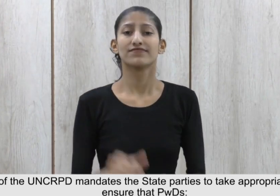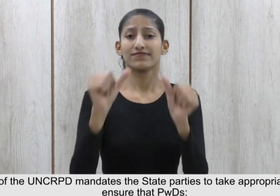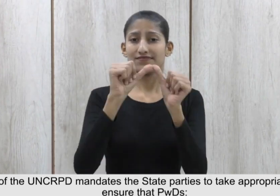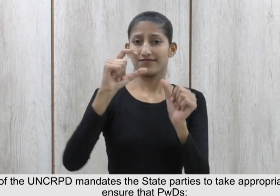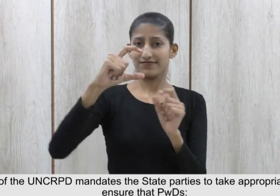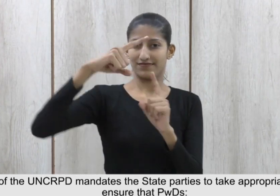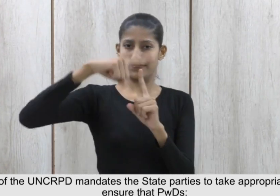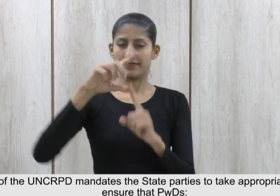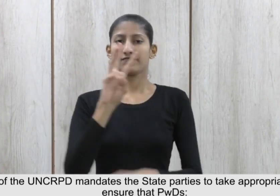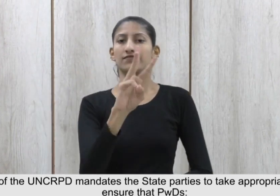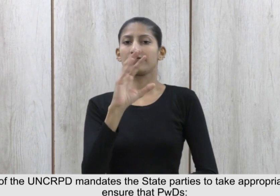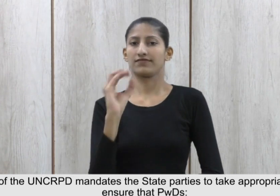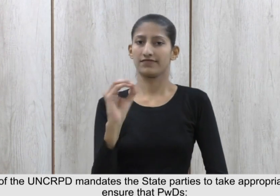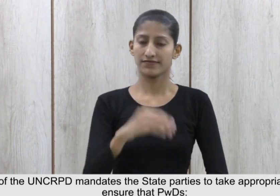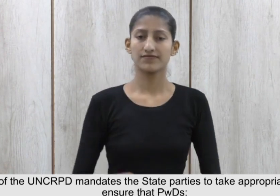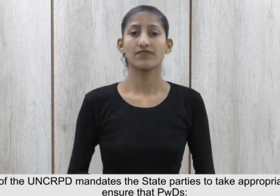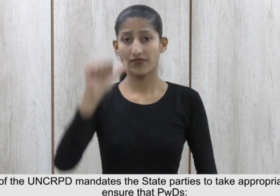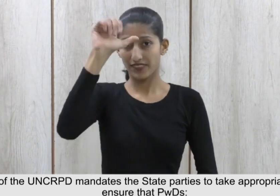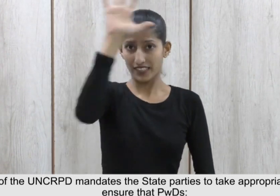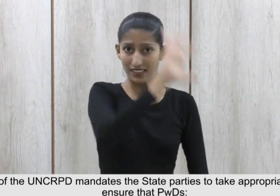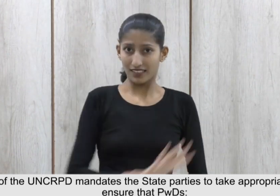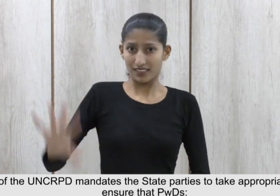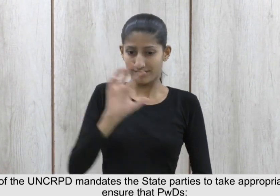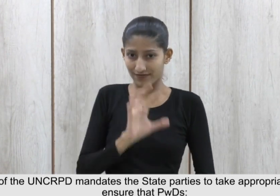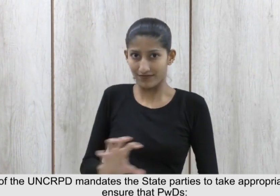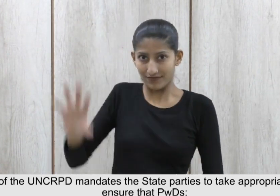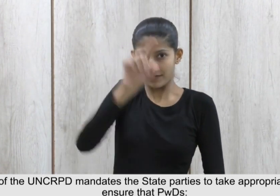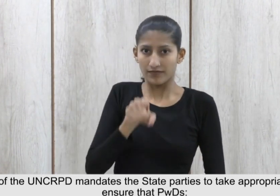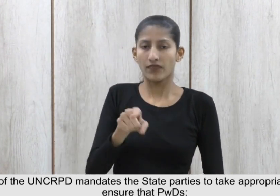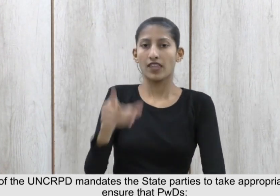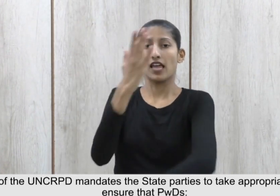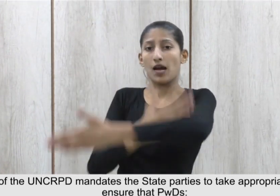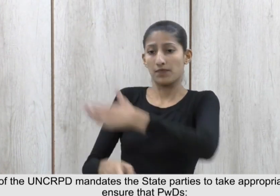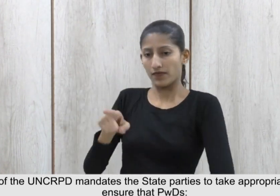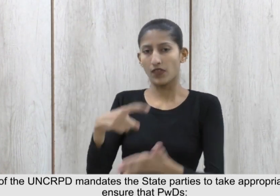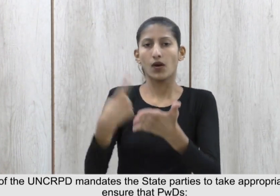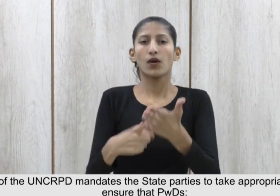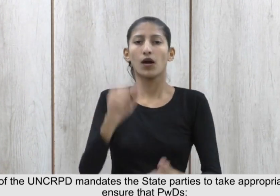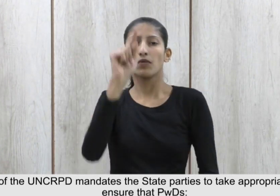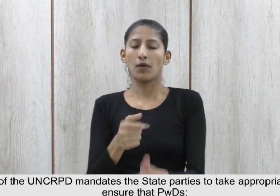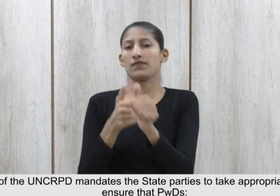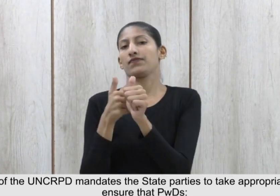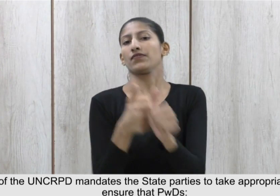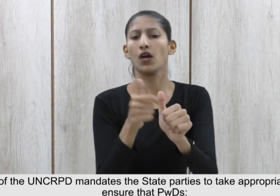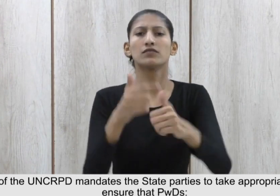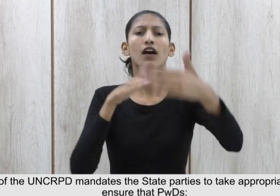Mandates the state parties to take appropriate measures to ensure that PWDs